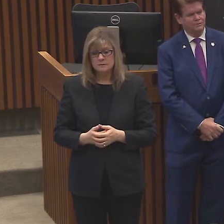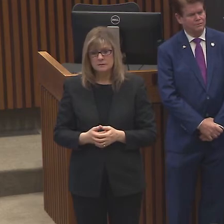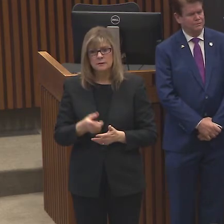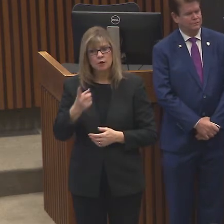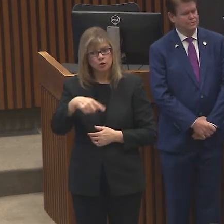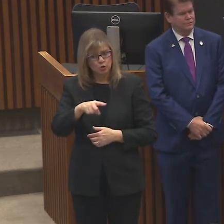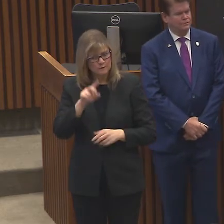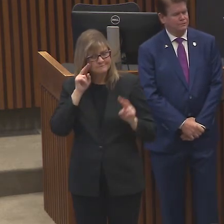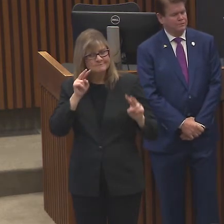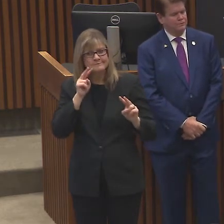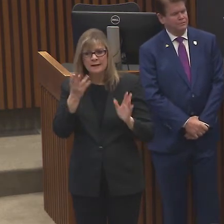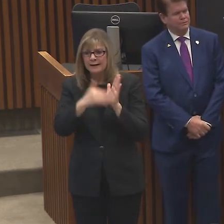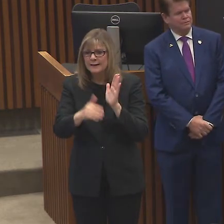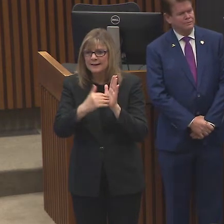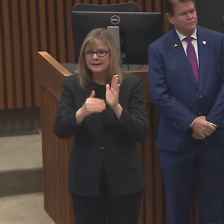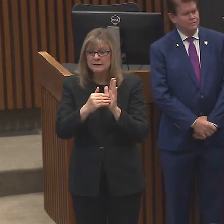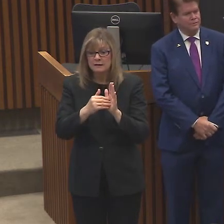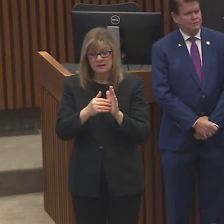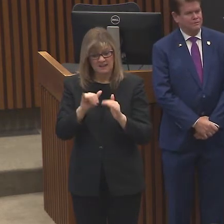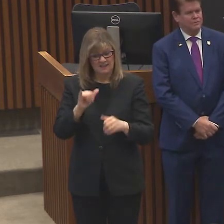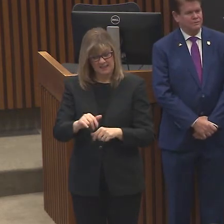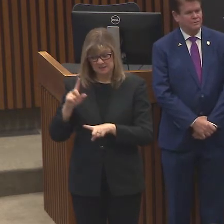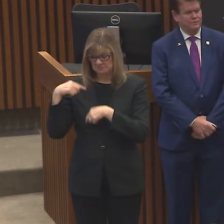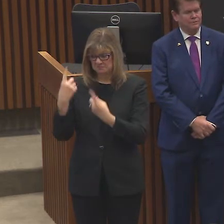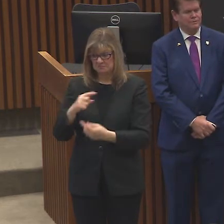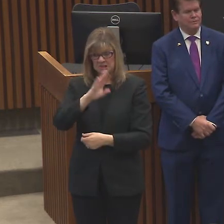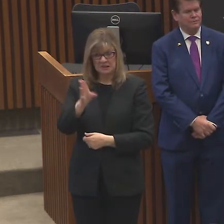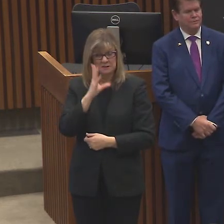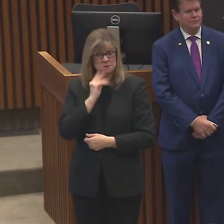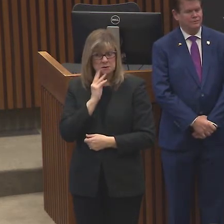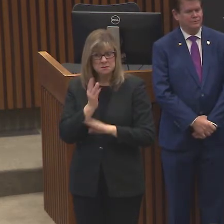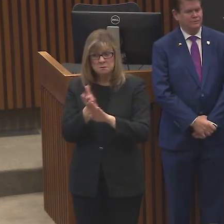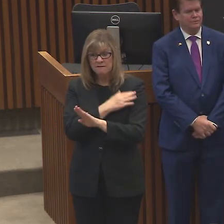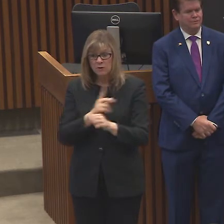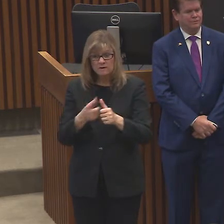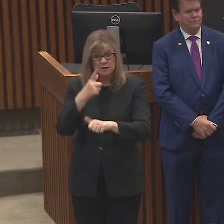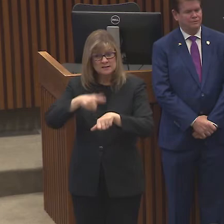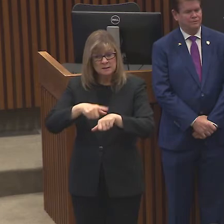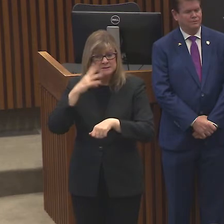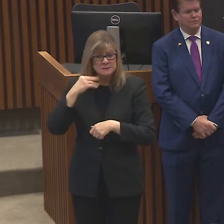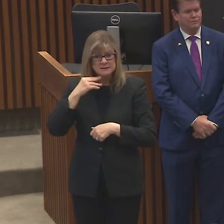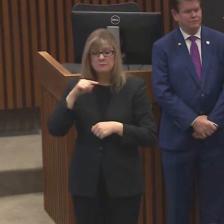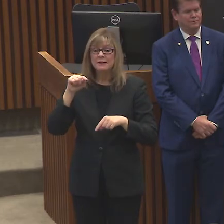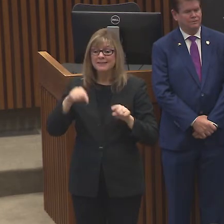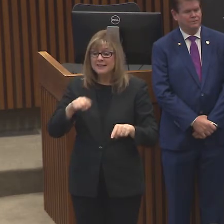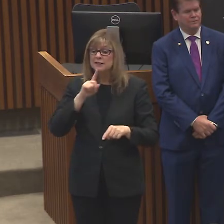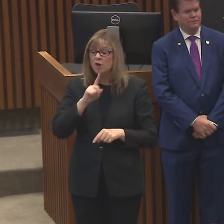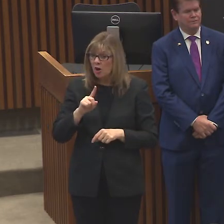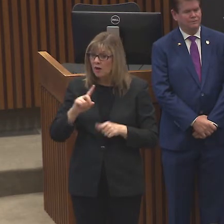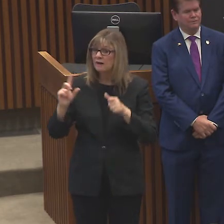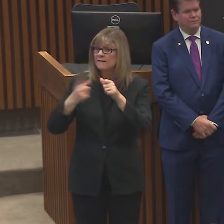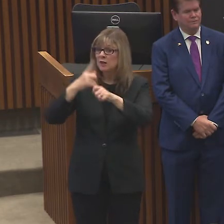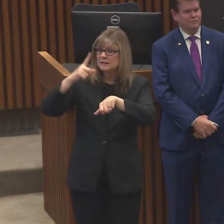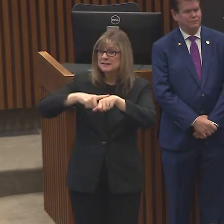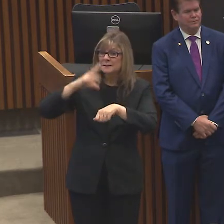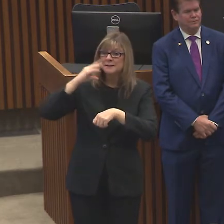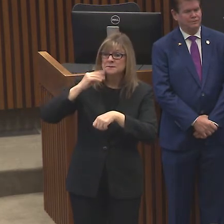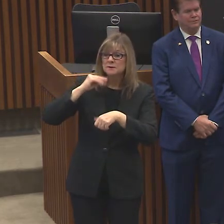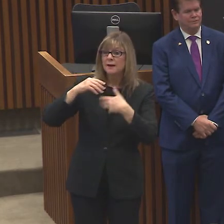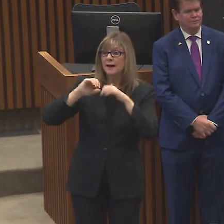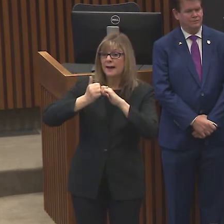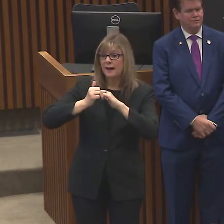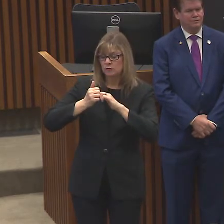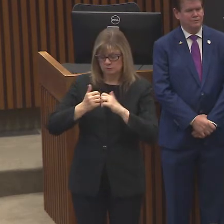again these are unprecedented times but I would also say to you that these are unprecedented times among the